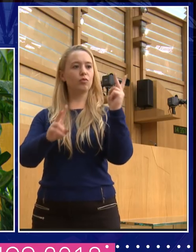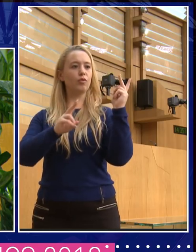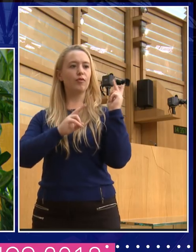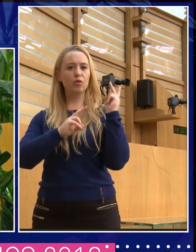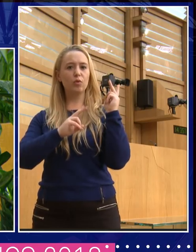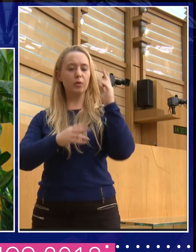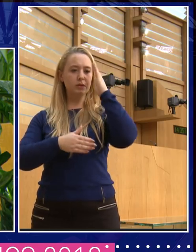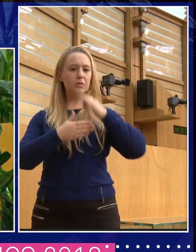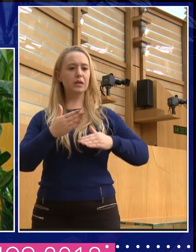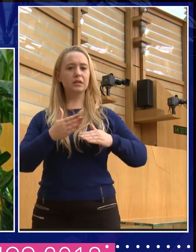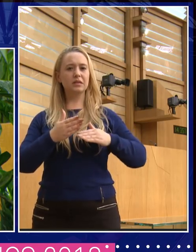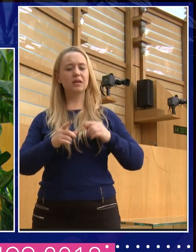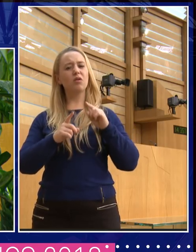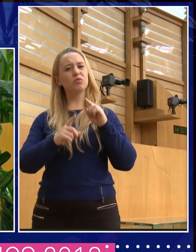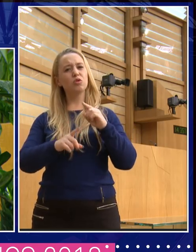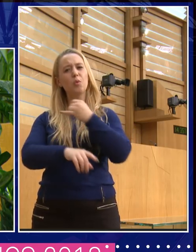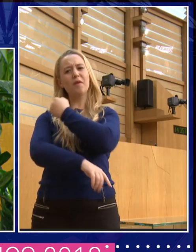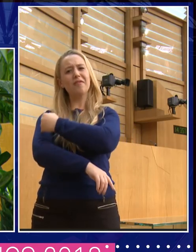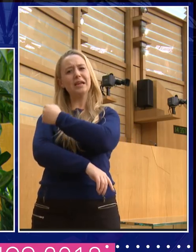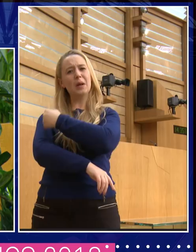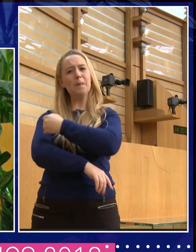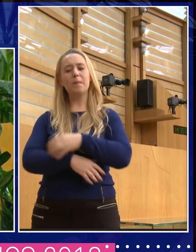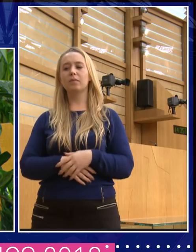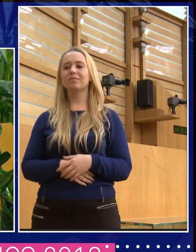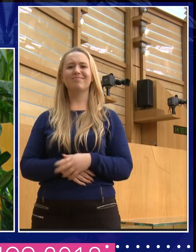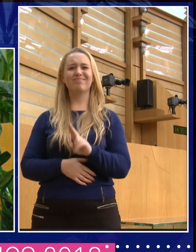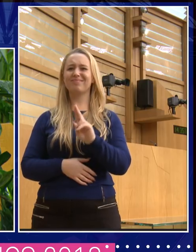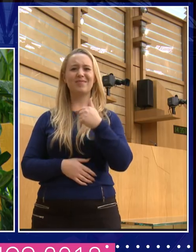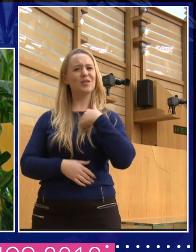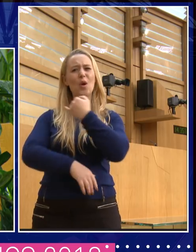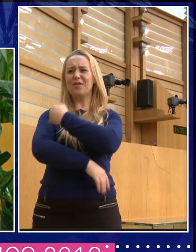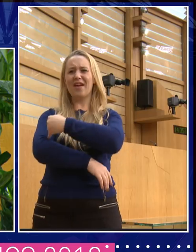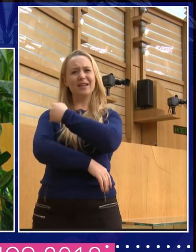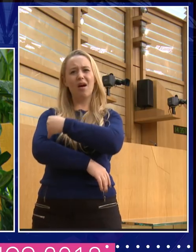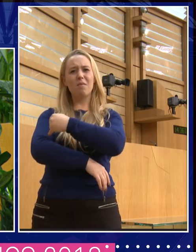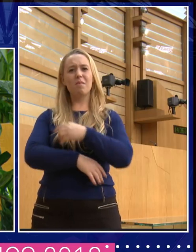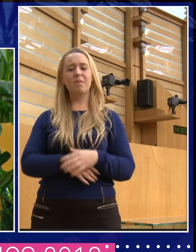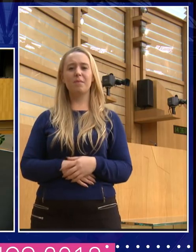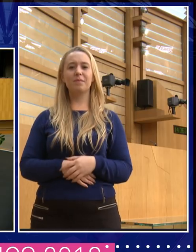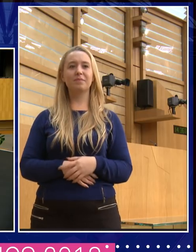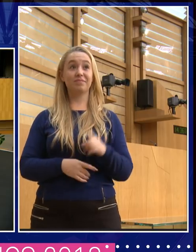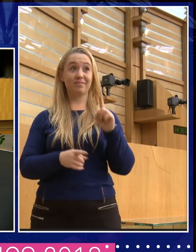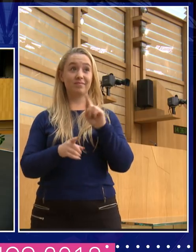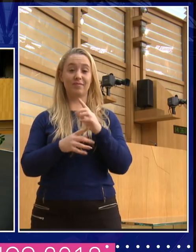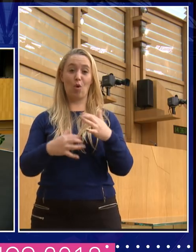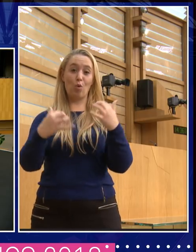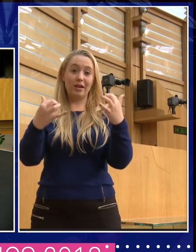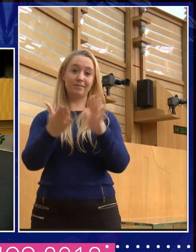we were victims. I'm not going to be made into a victim. I think that what went on was... know, it was bad.